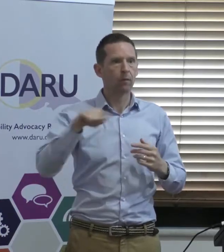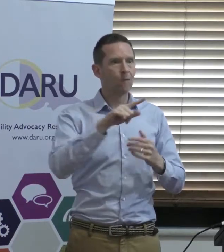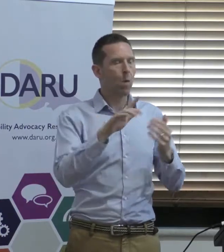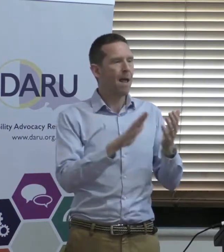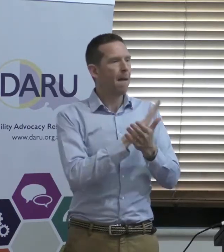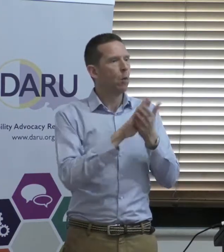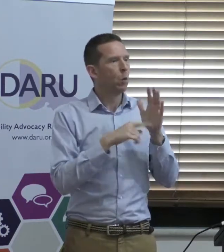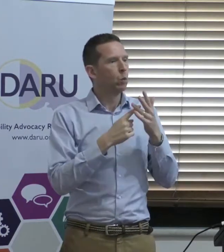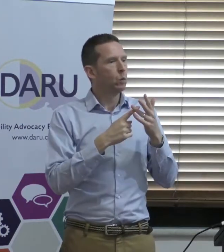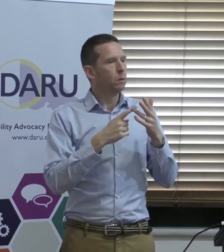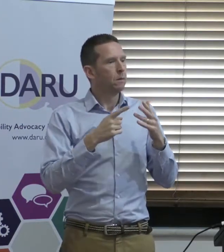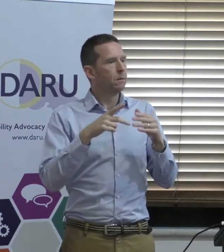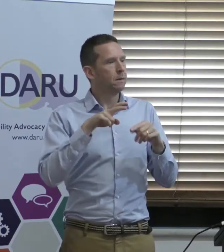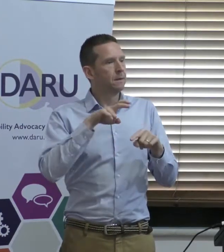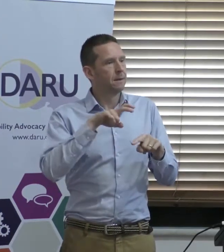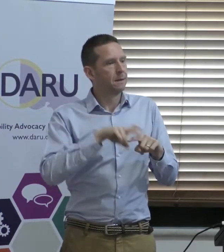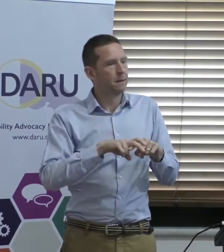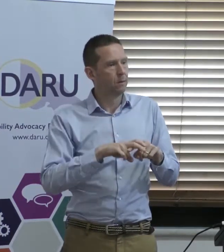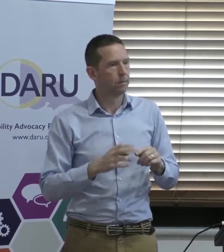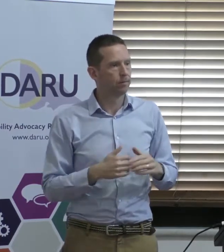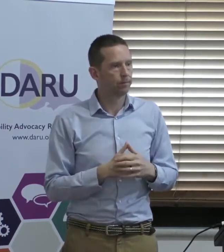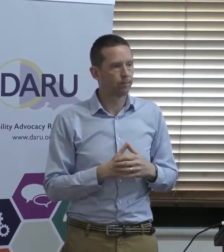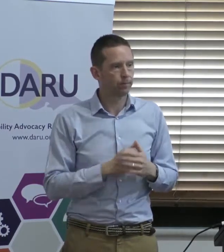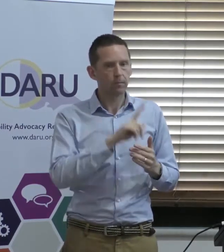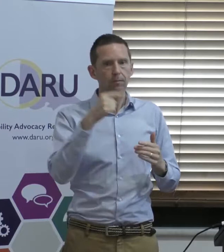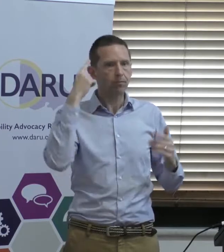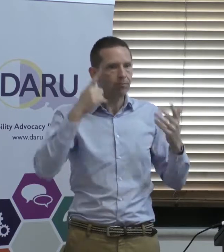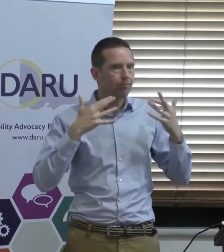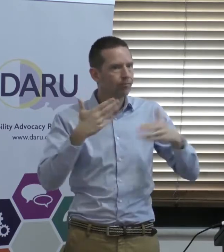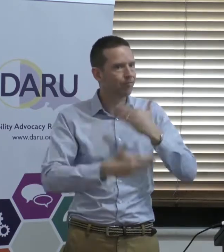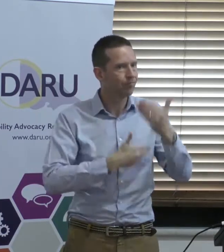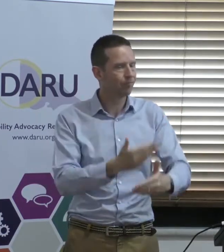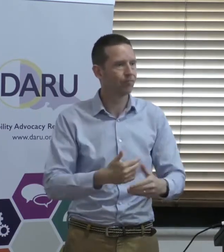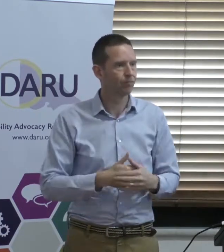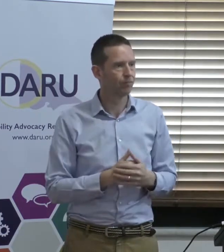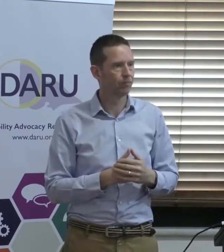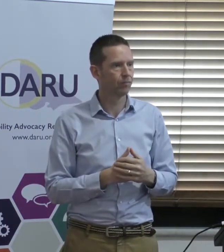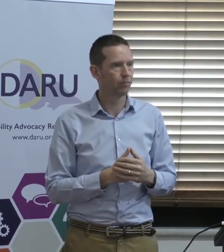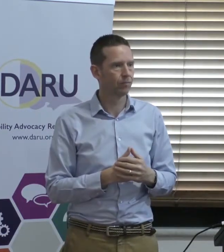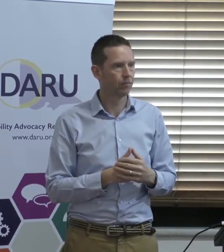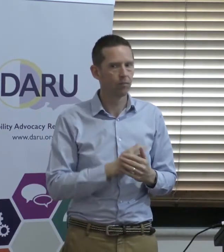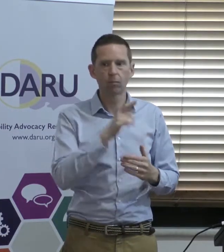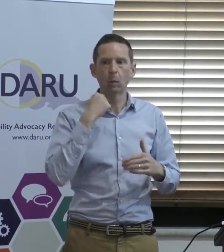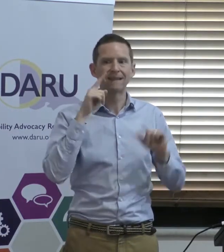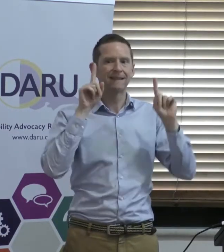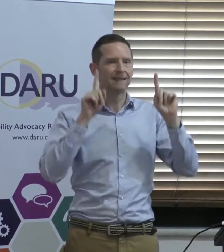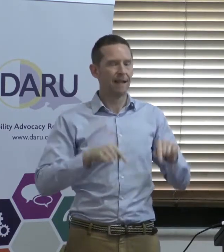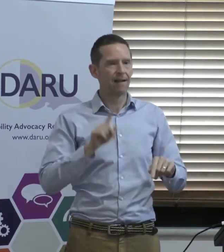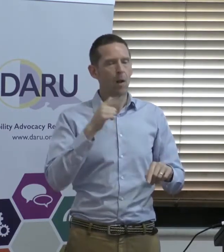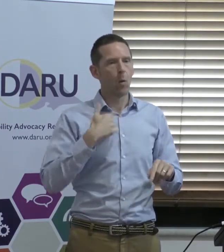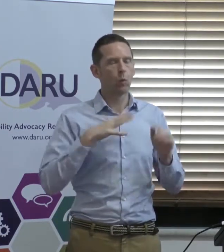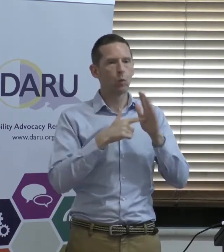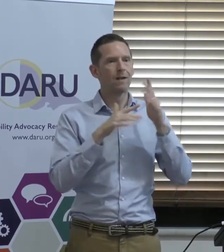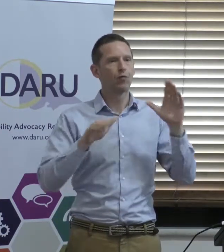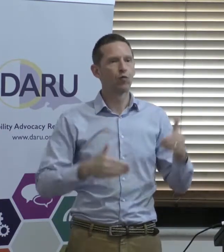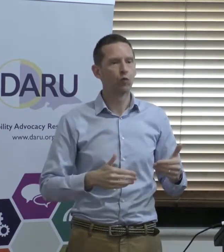Sit down and we're moving right ahead. I might get started. I would now like to introduce